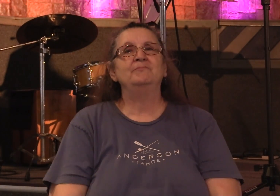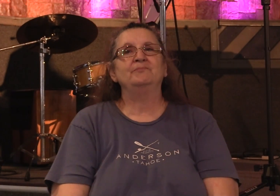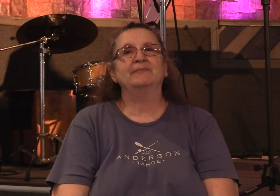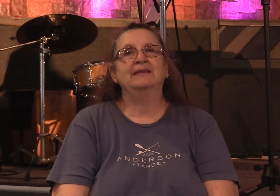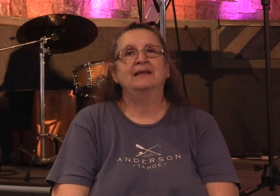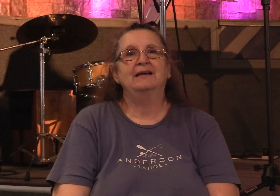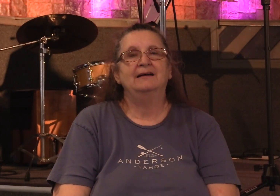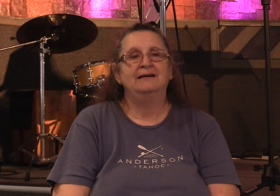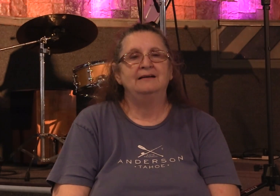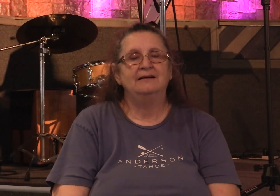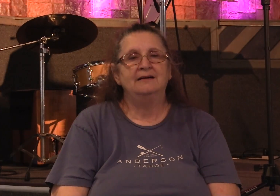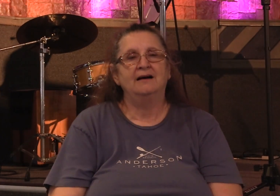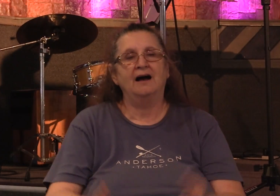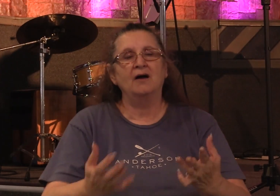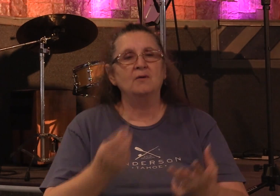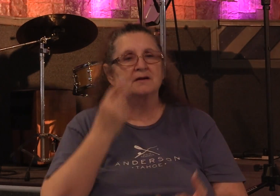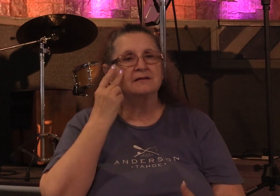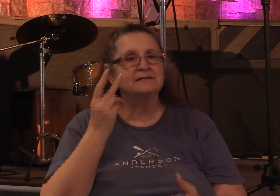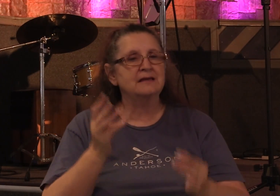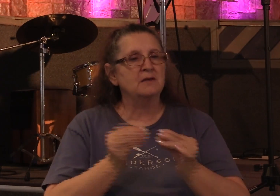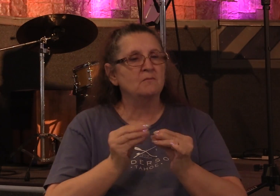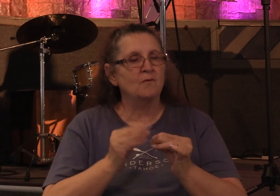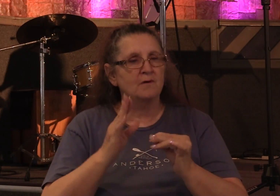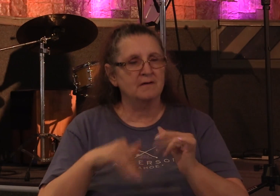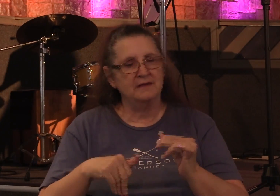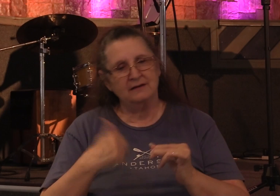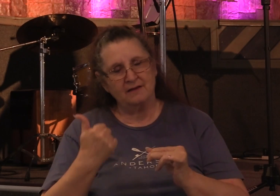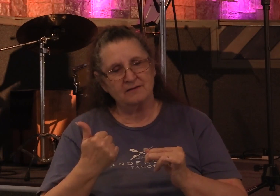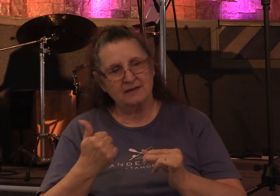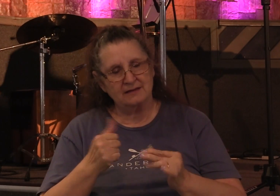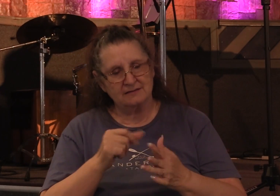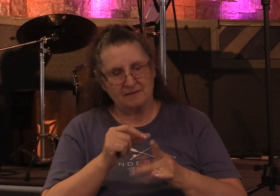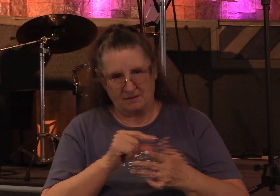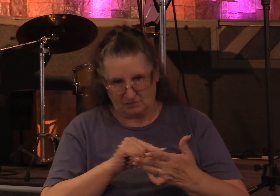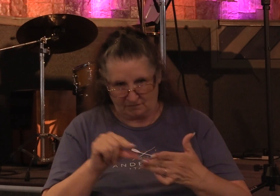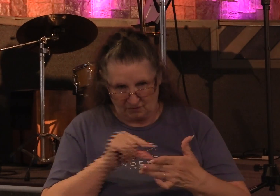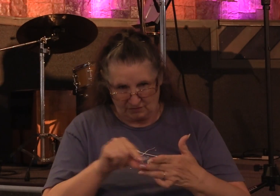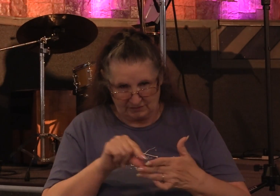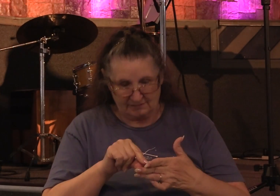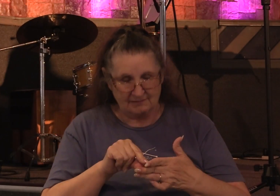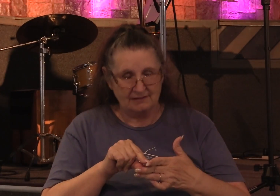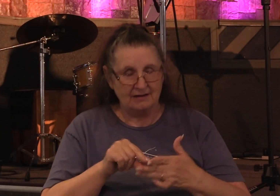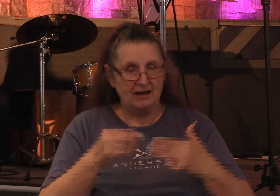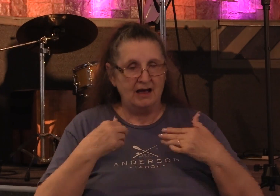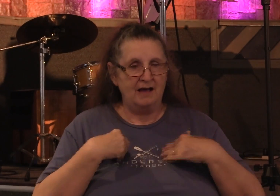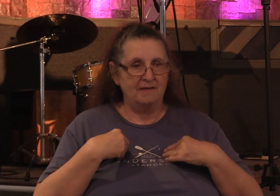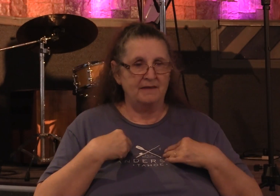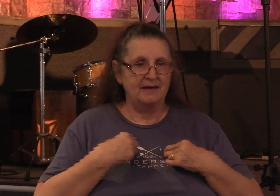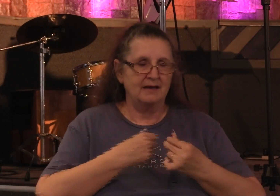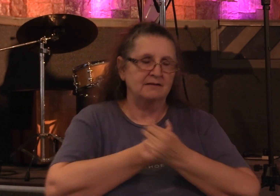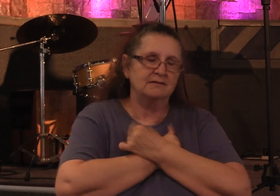And that's what I want us to see more than anything in that group of verses. That they had such a love for one another